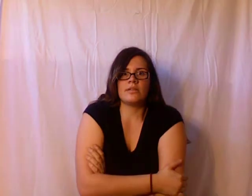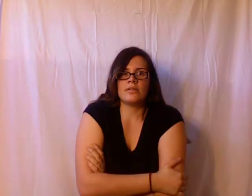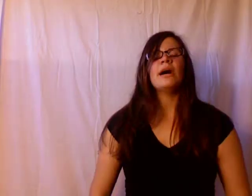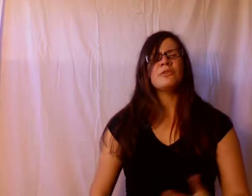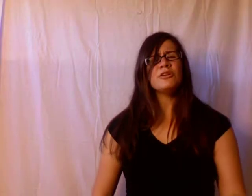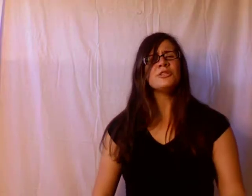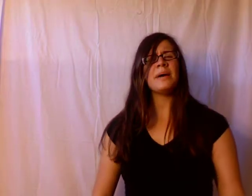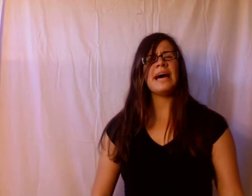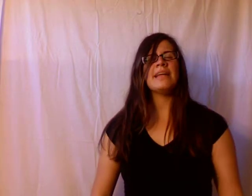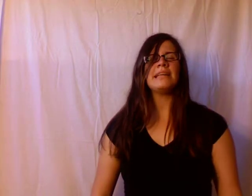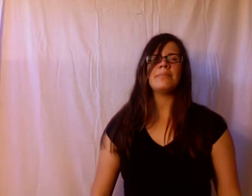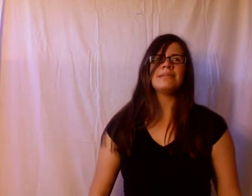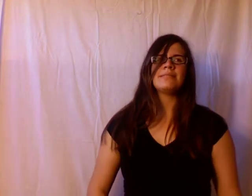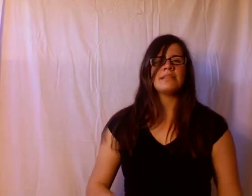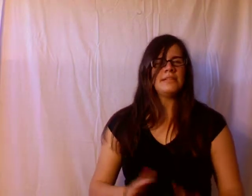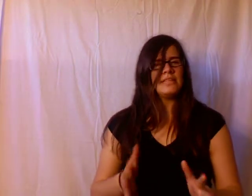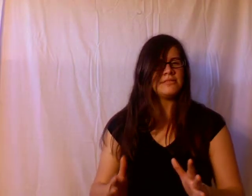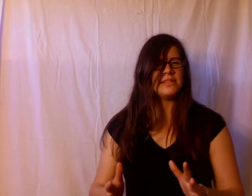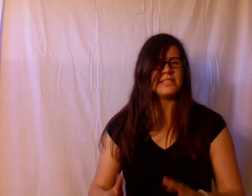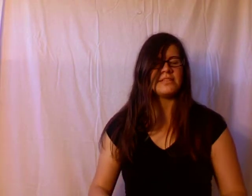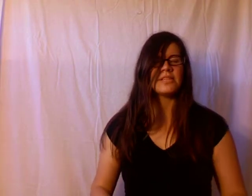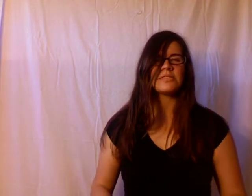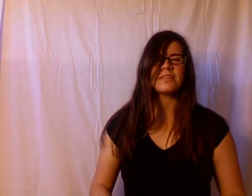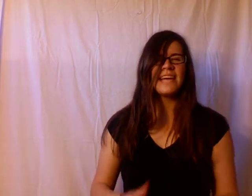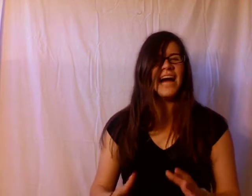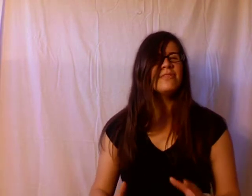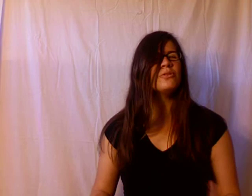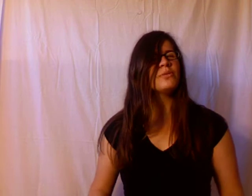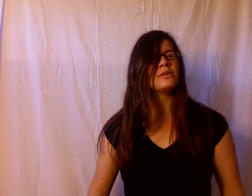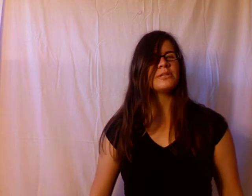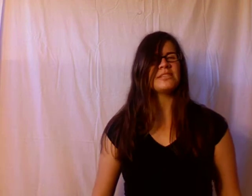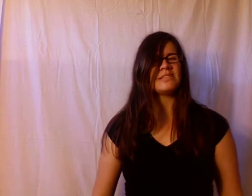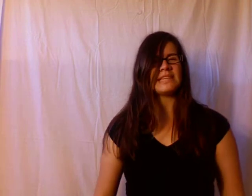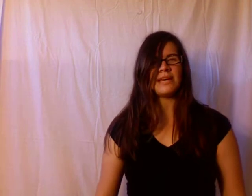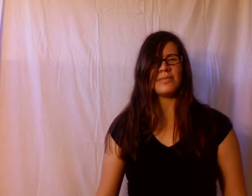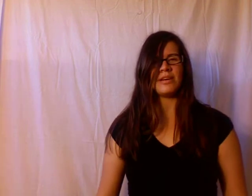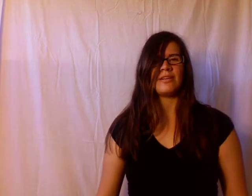And when you're in Japan, I mean, let's face it, there's kind of only one reason you came there.